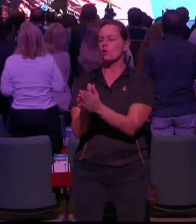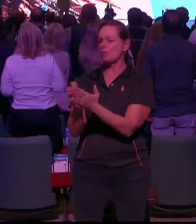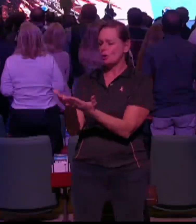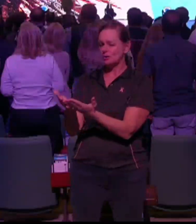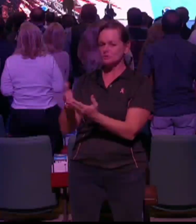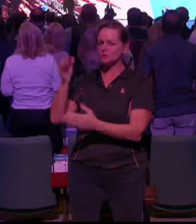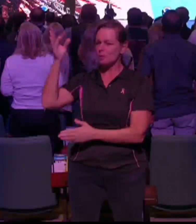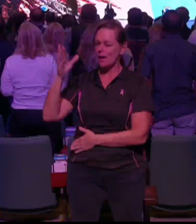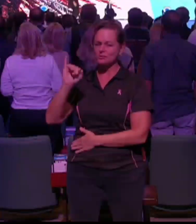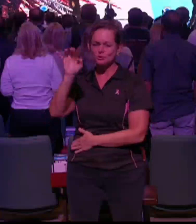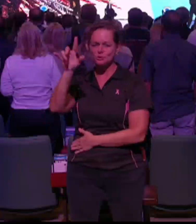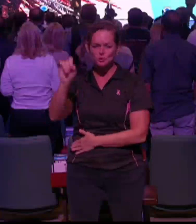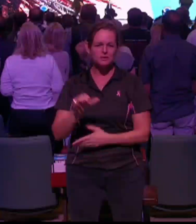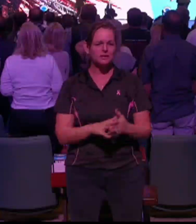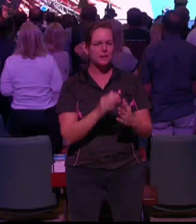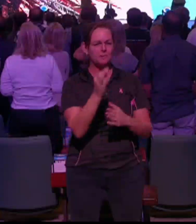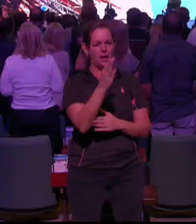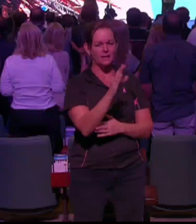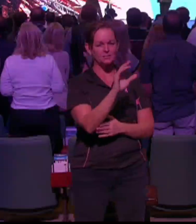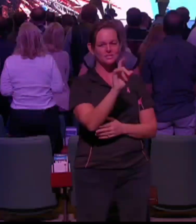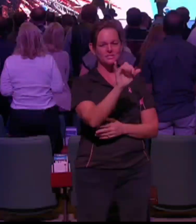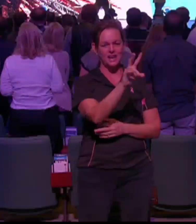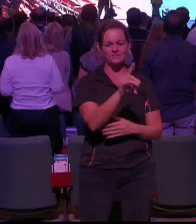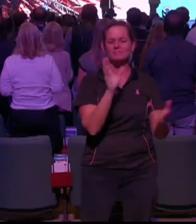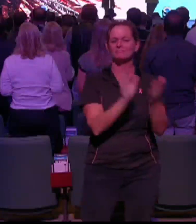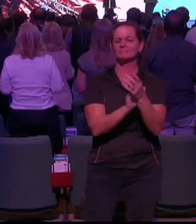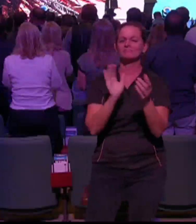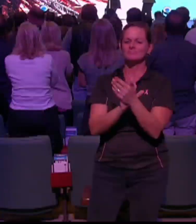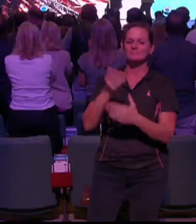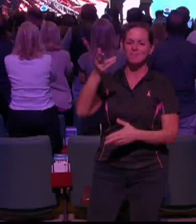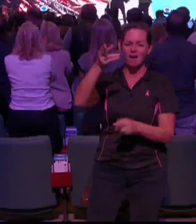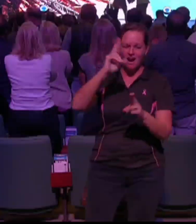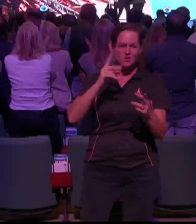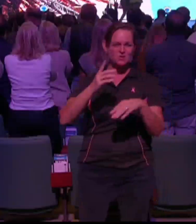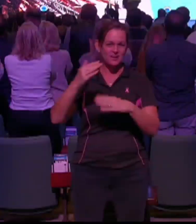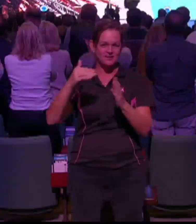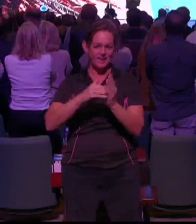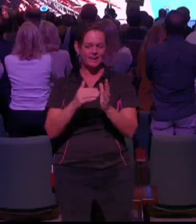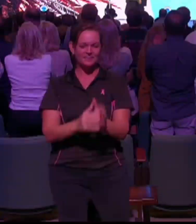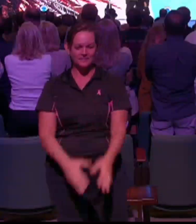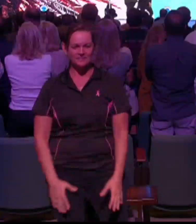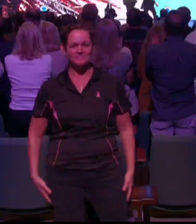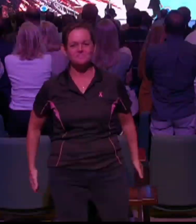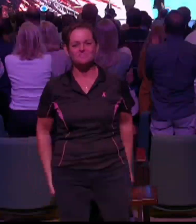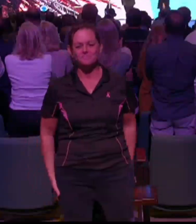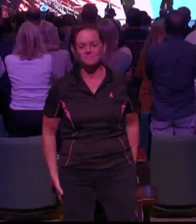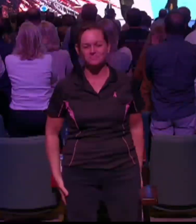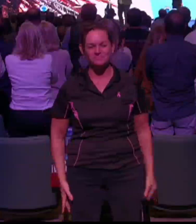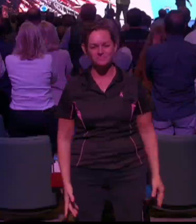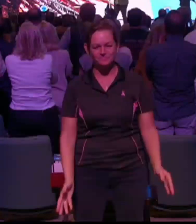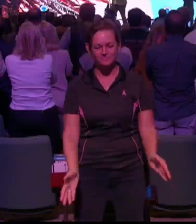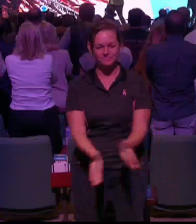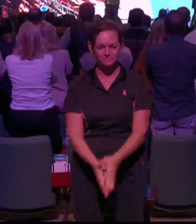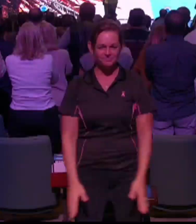Pastor David, it's been an incredible honor. time. Can we thank Lisa Bevere for that incredible message? All right, church.